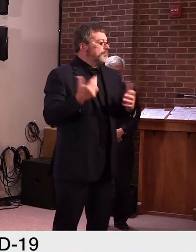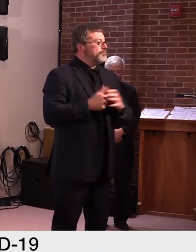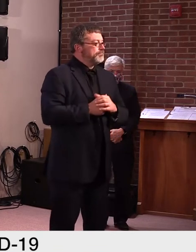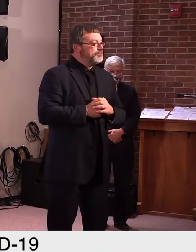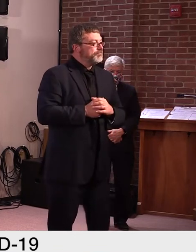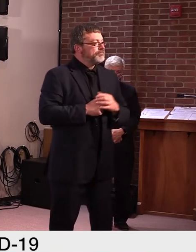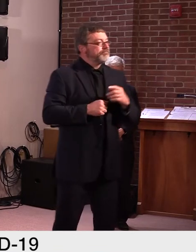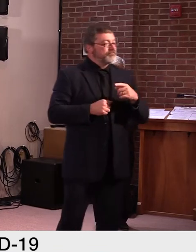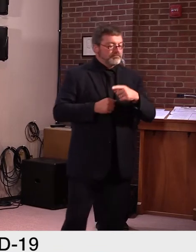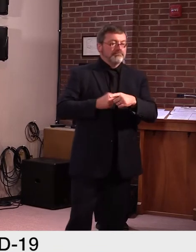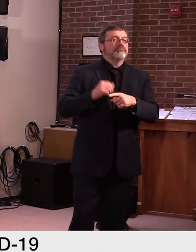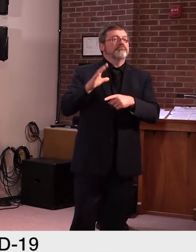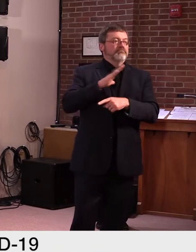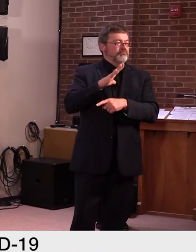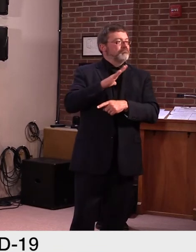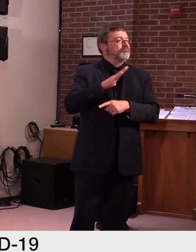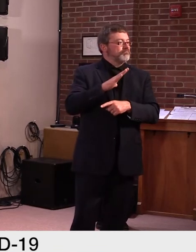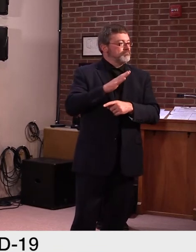Pam Davis.